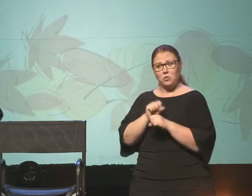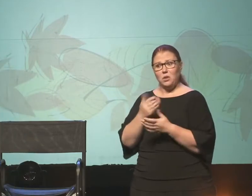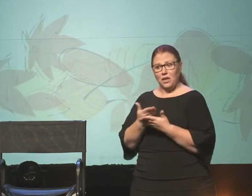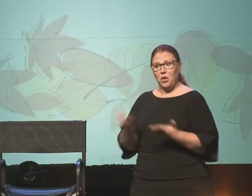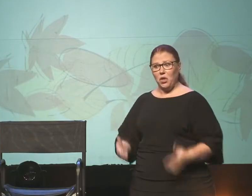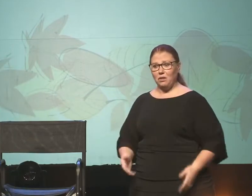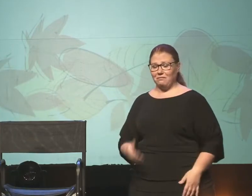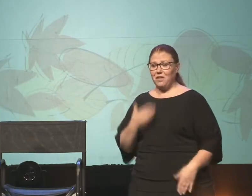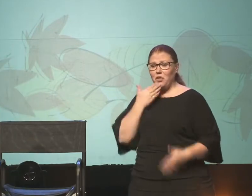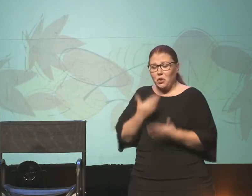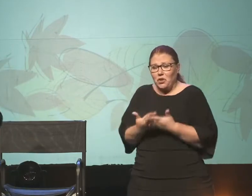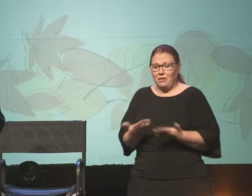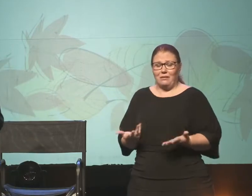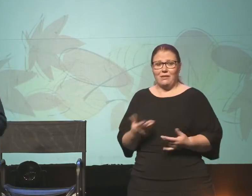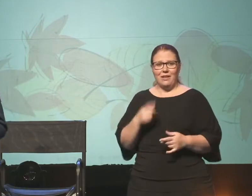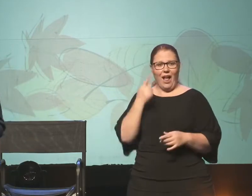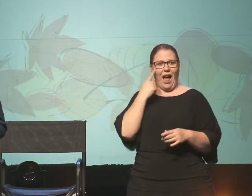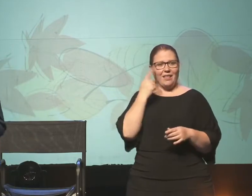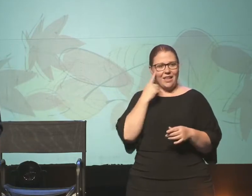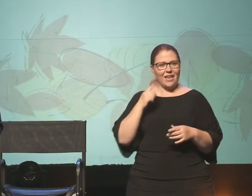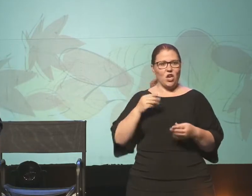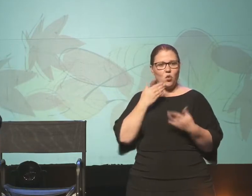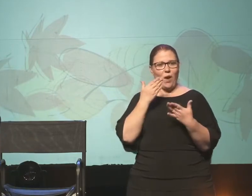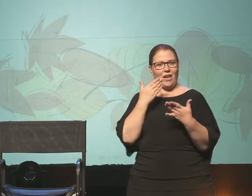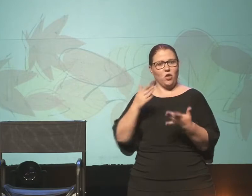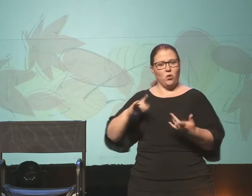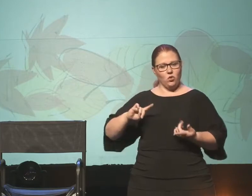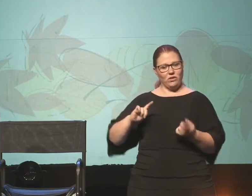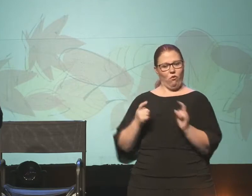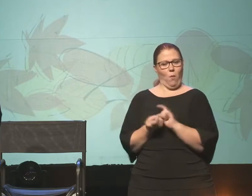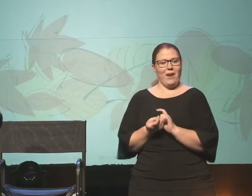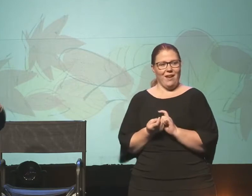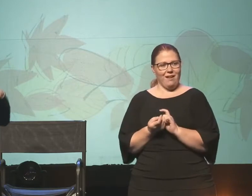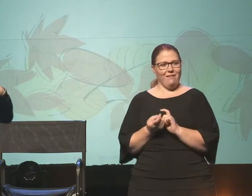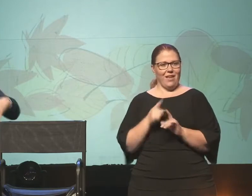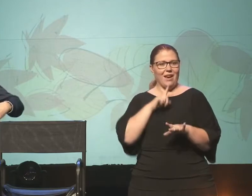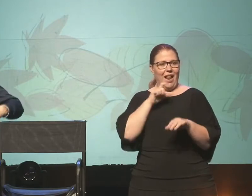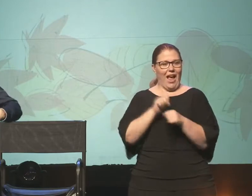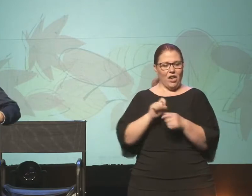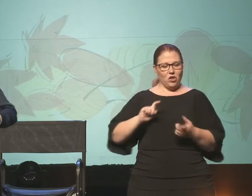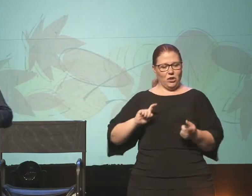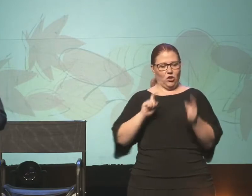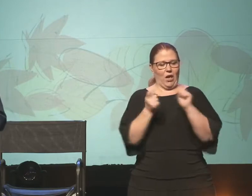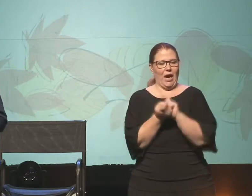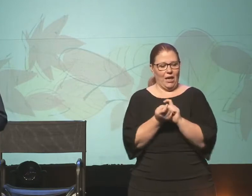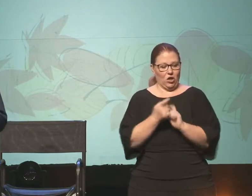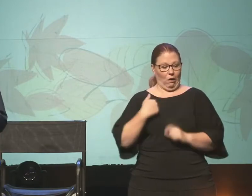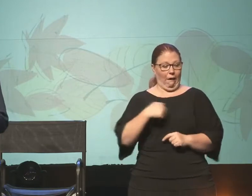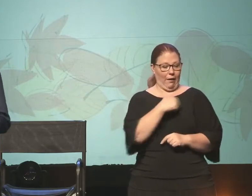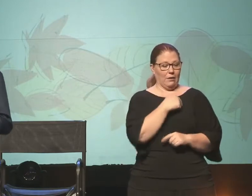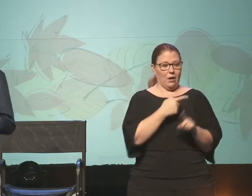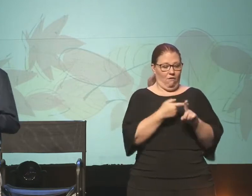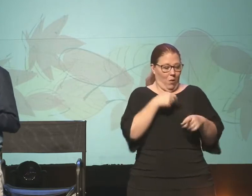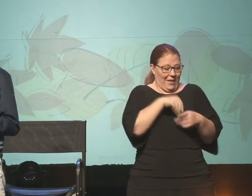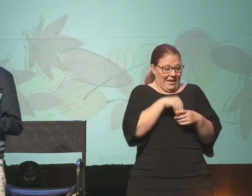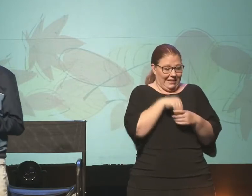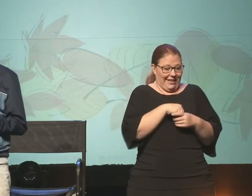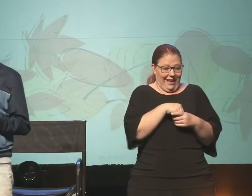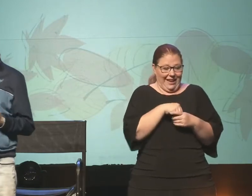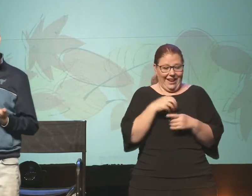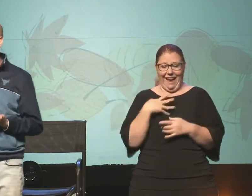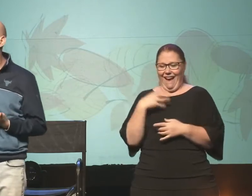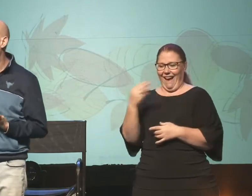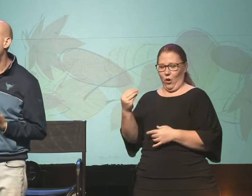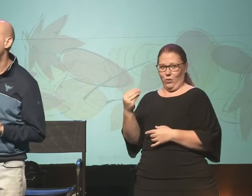I actually think that gratitude is transformative, that gratitude can actually transform us from the inside out,